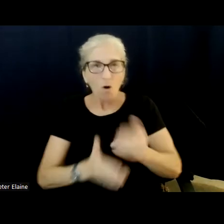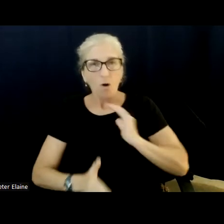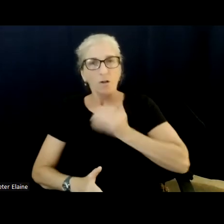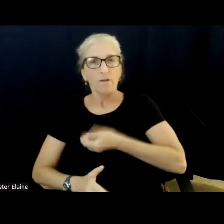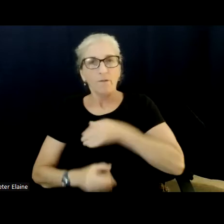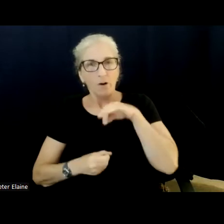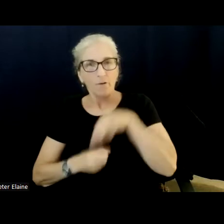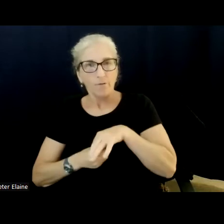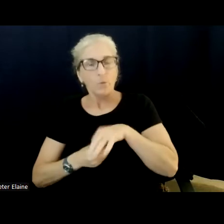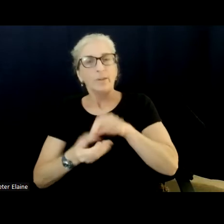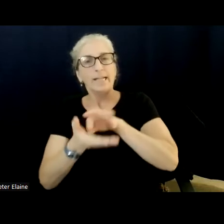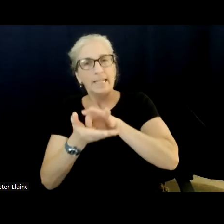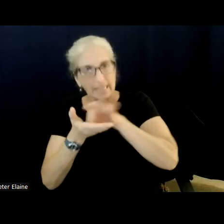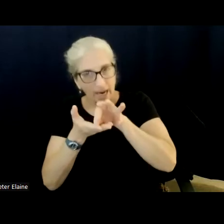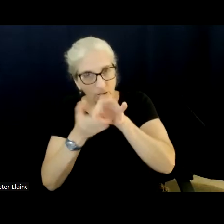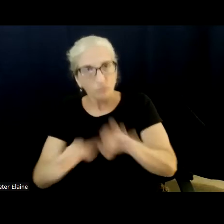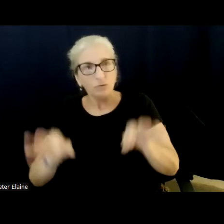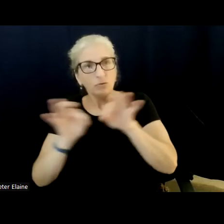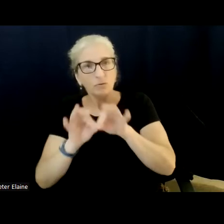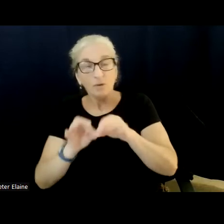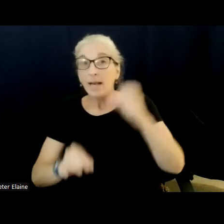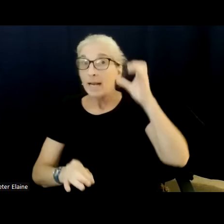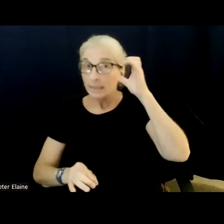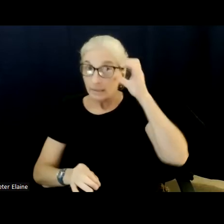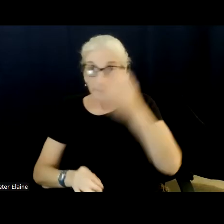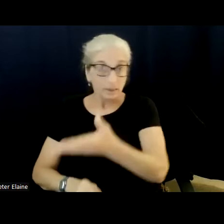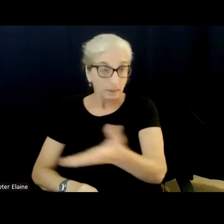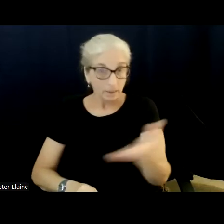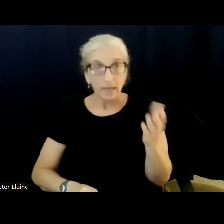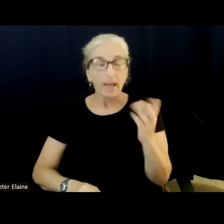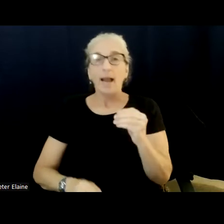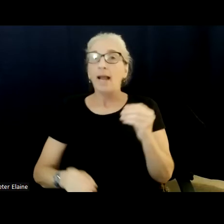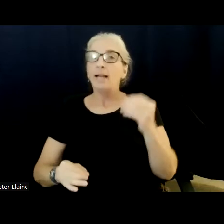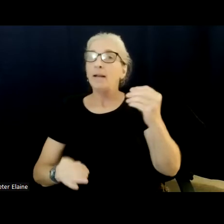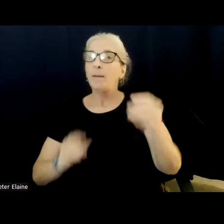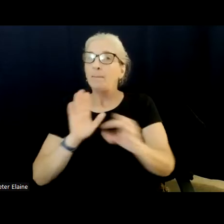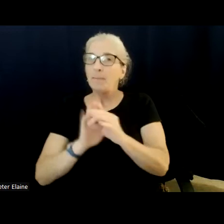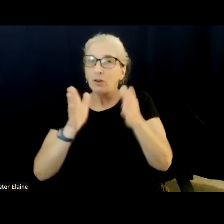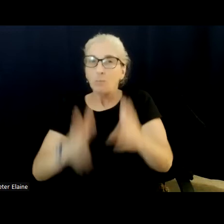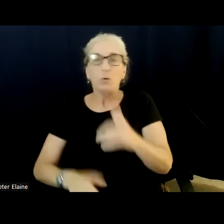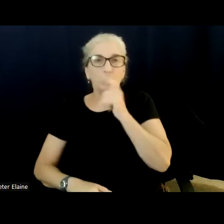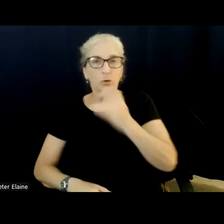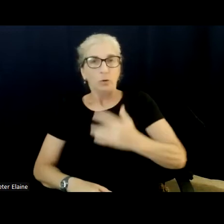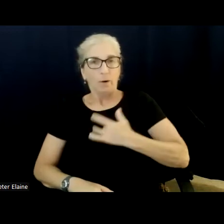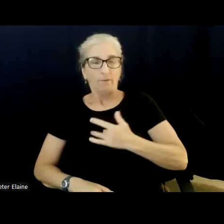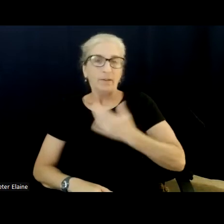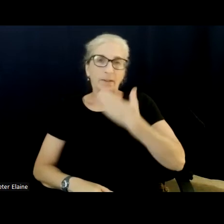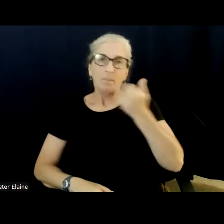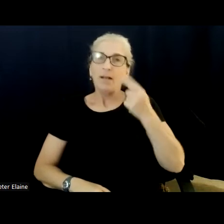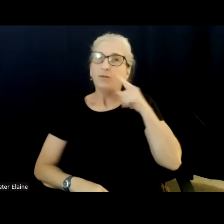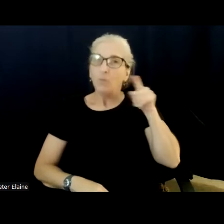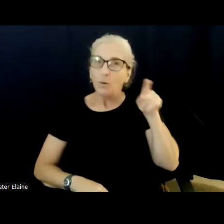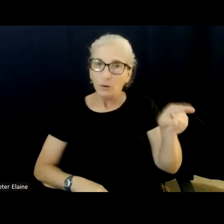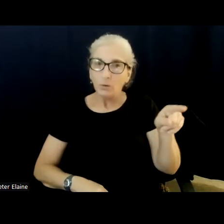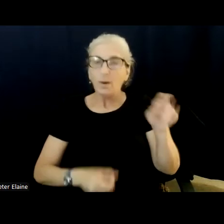Listen and pick the candidates that you think is best and vote for them. Now here is our friend Lucy to start with